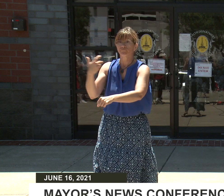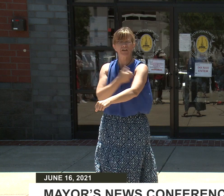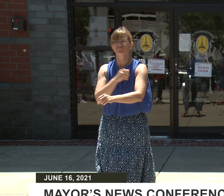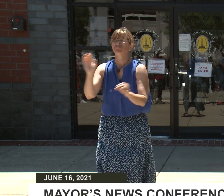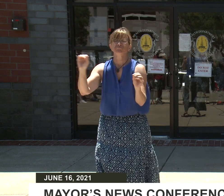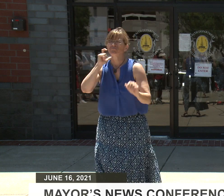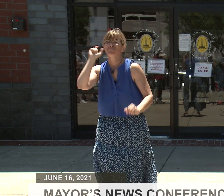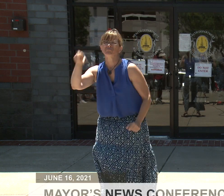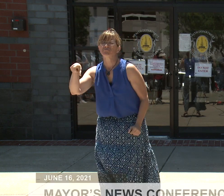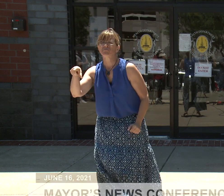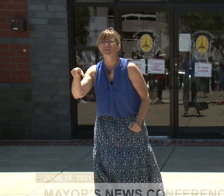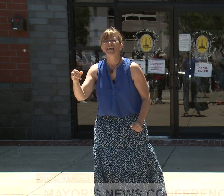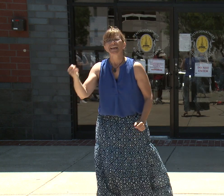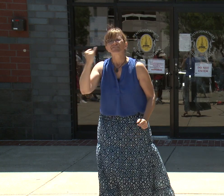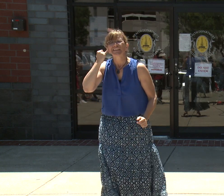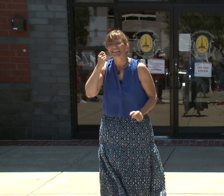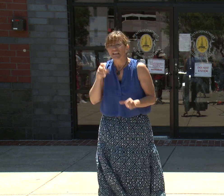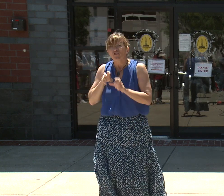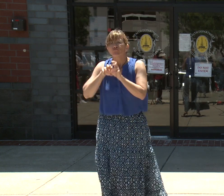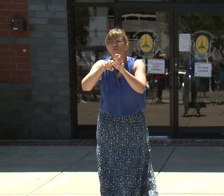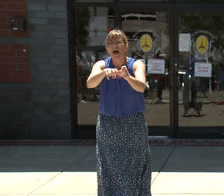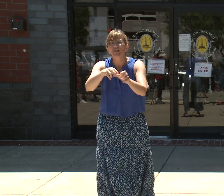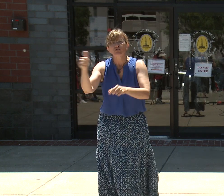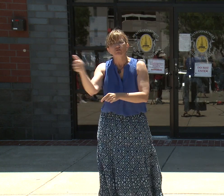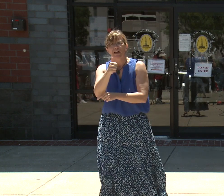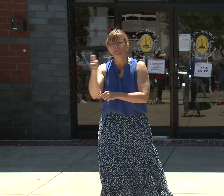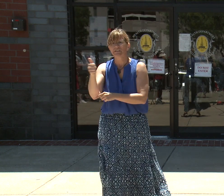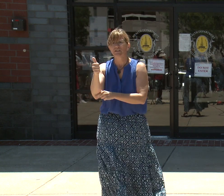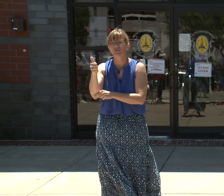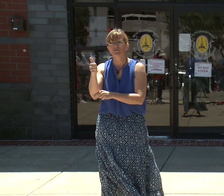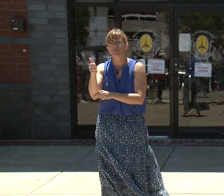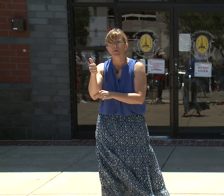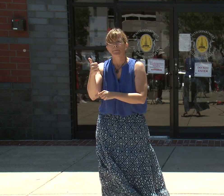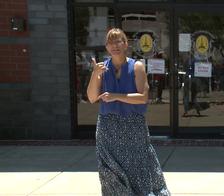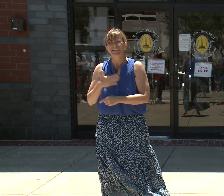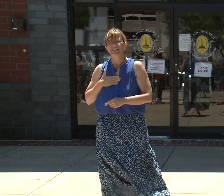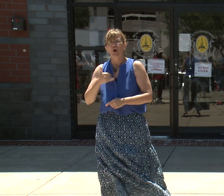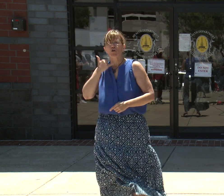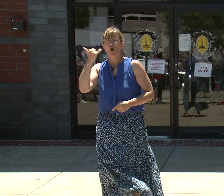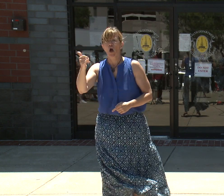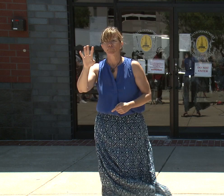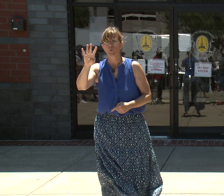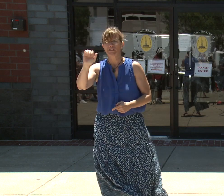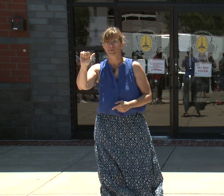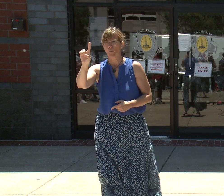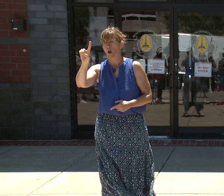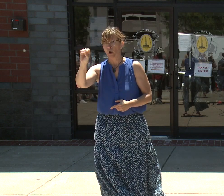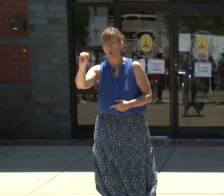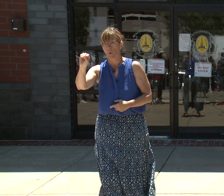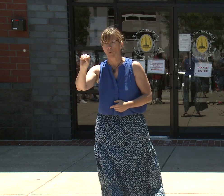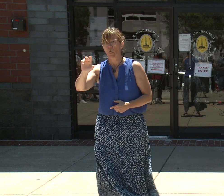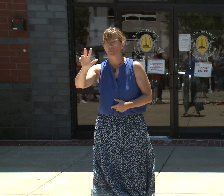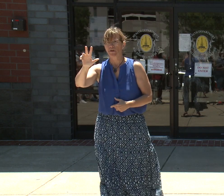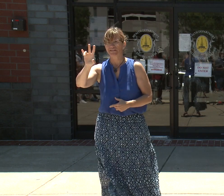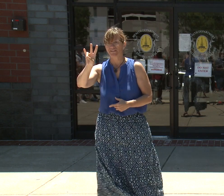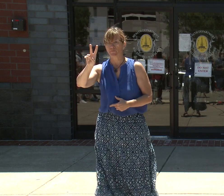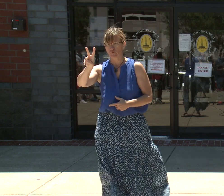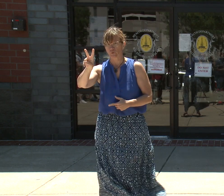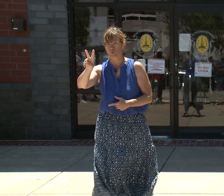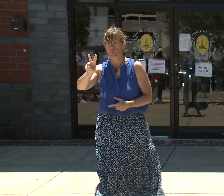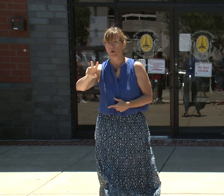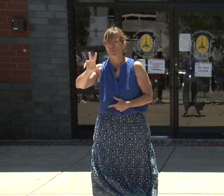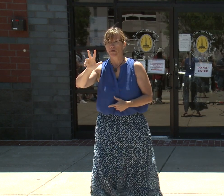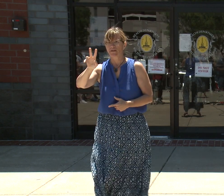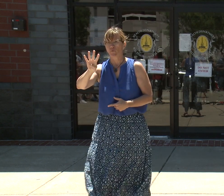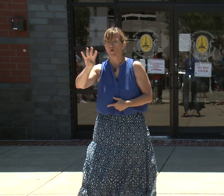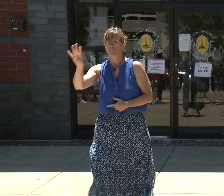any vaccination site, even ones not run by the health department, please call 410-372-3444